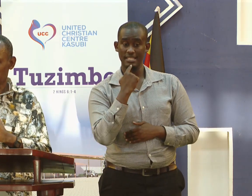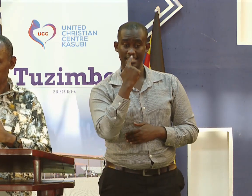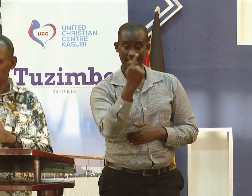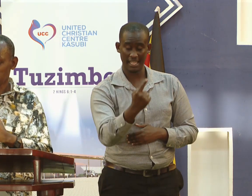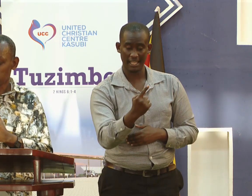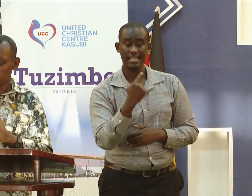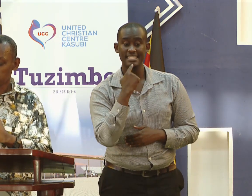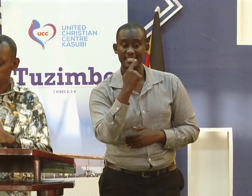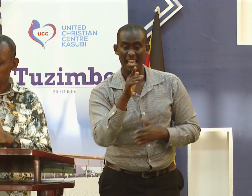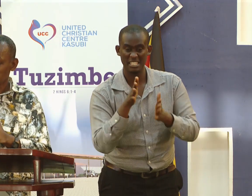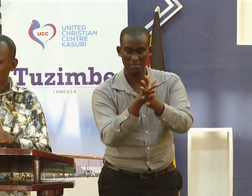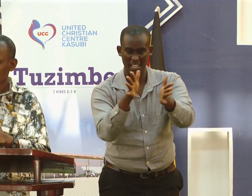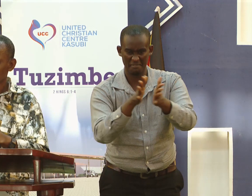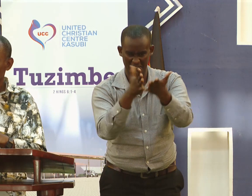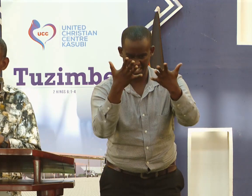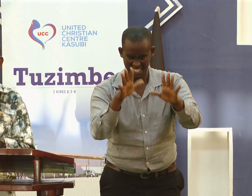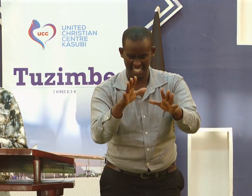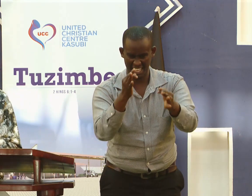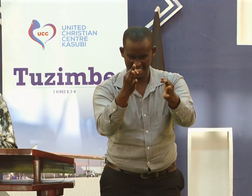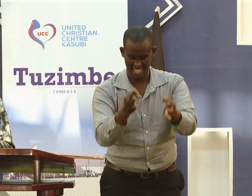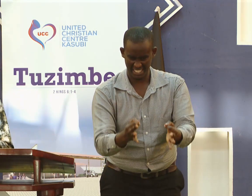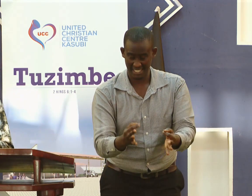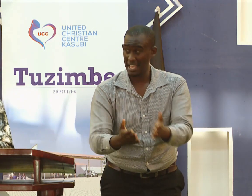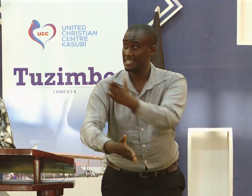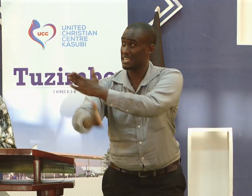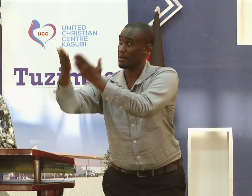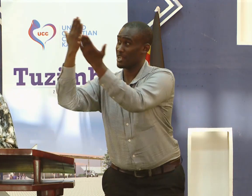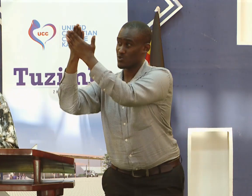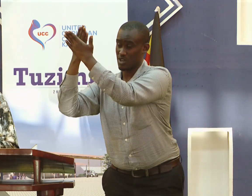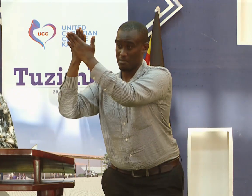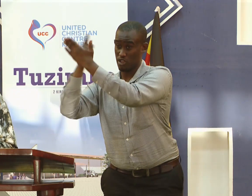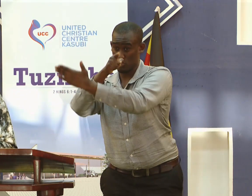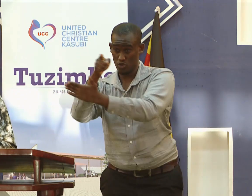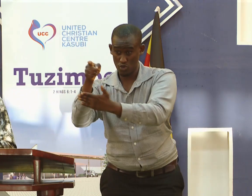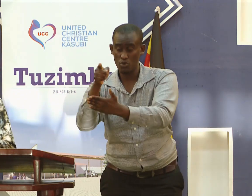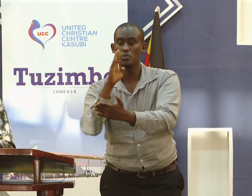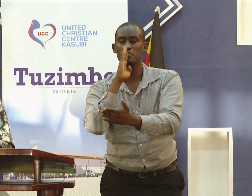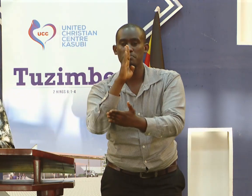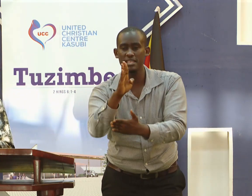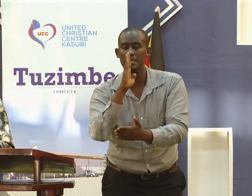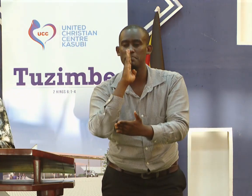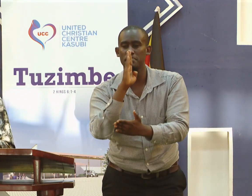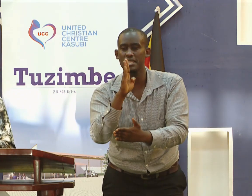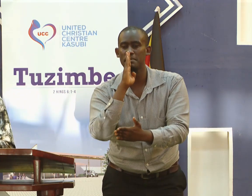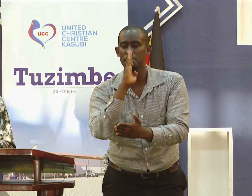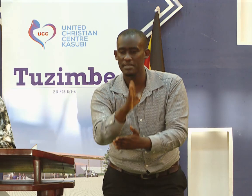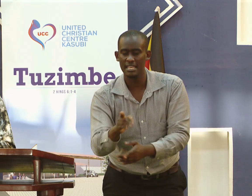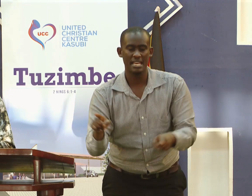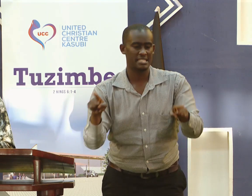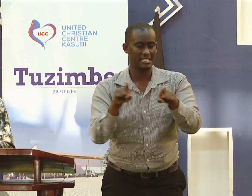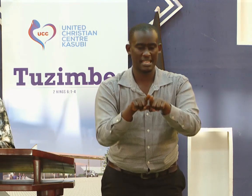So, all the stages I've mentioned, I pray to God that you are not one of any of them.